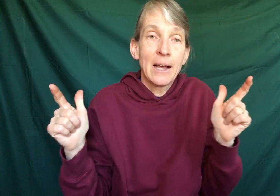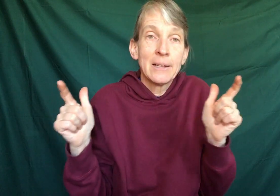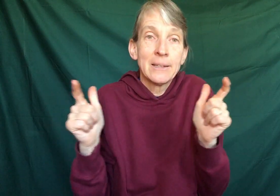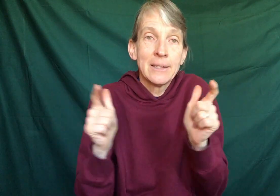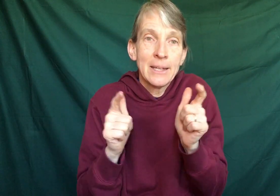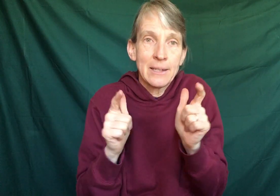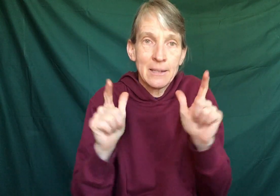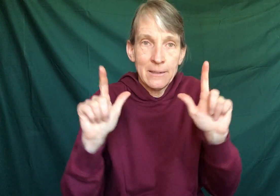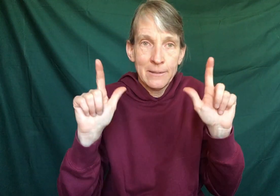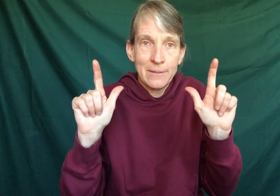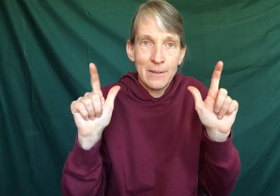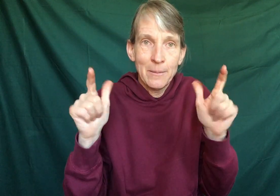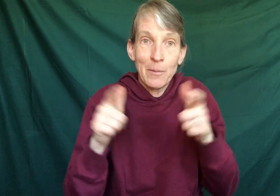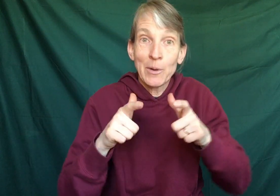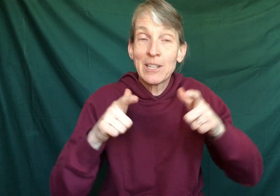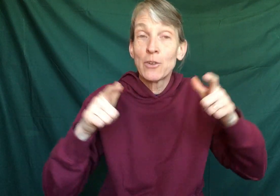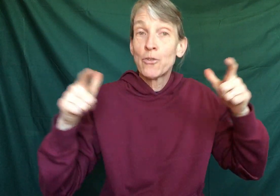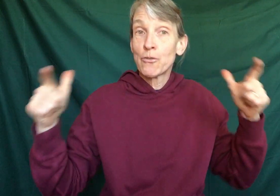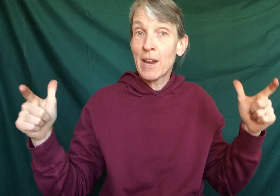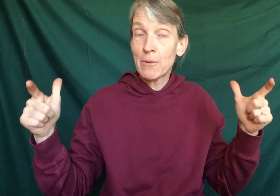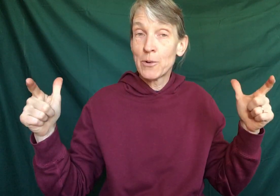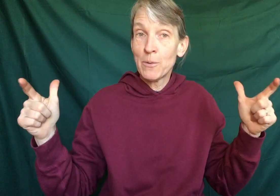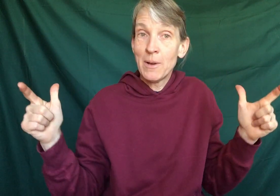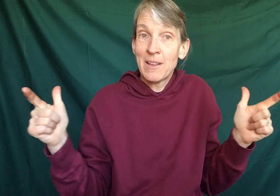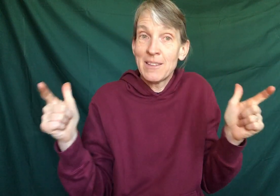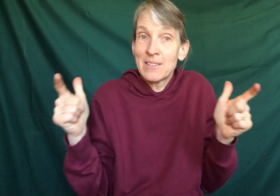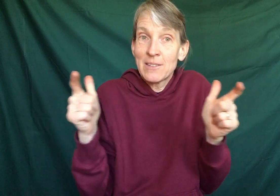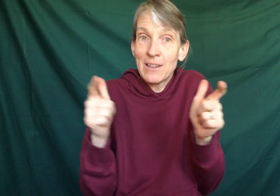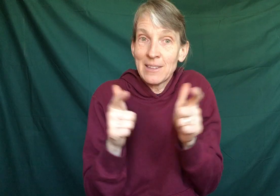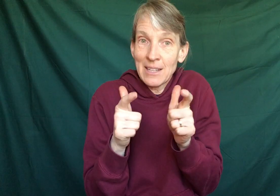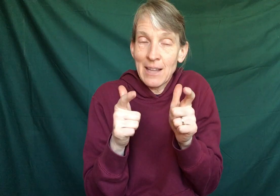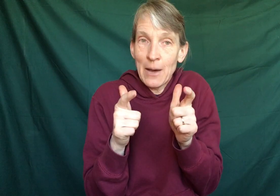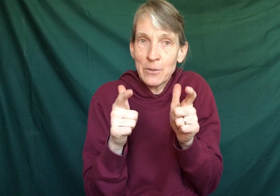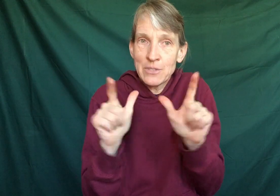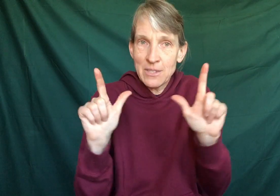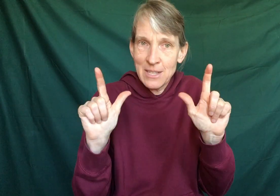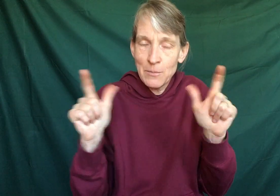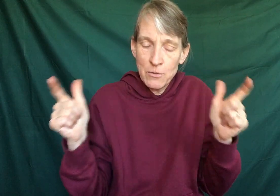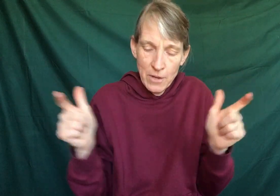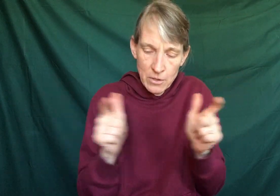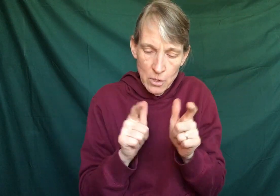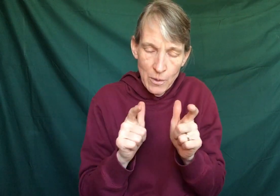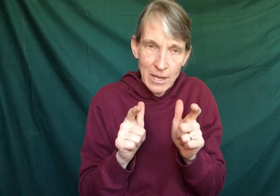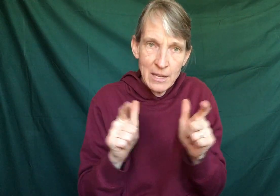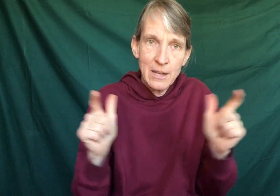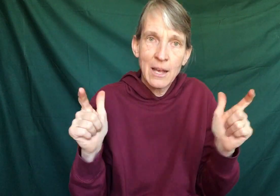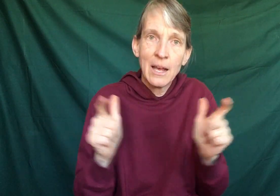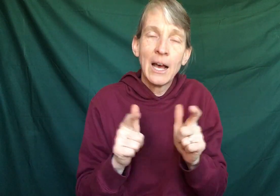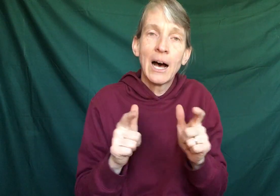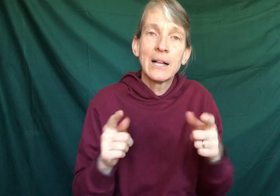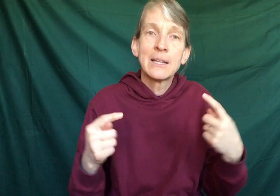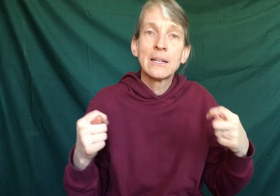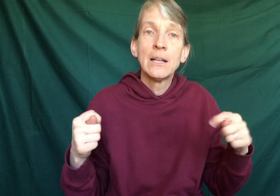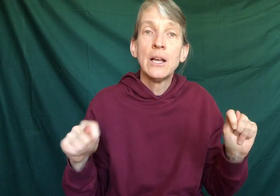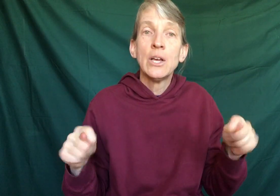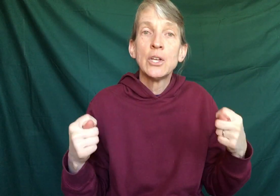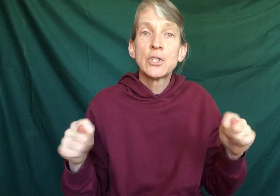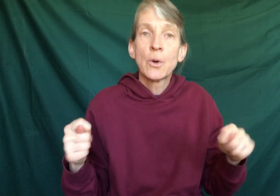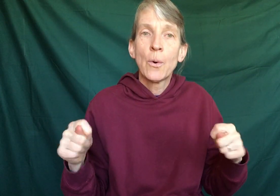a little, remember we did the great room, and there's a little house, same two fingers going in. A little toy,